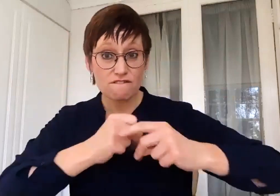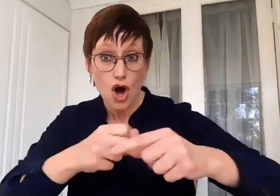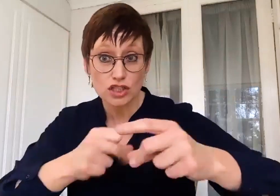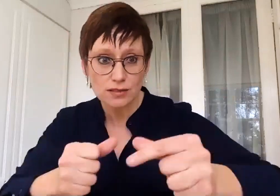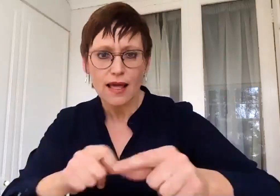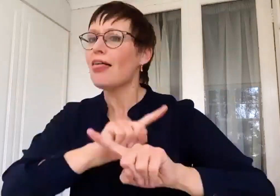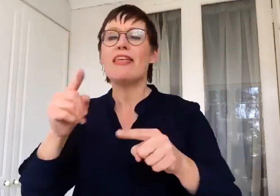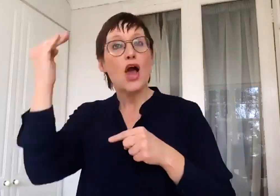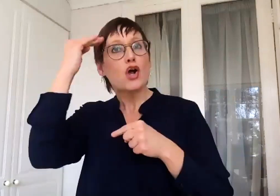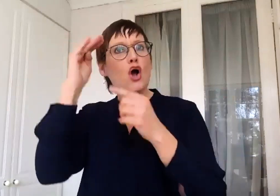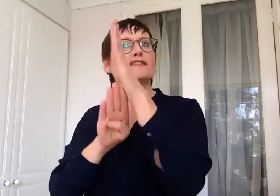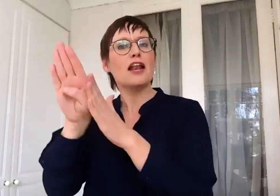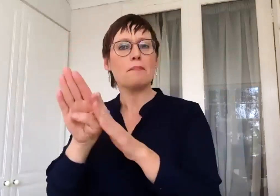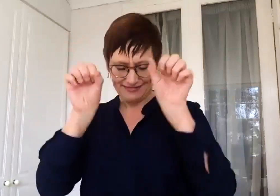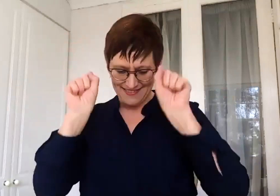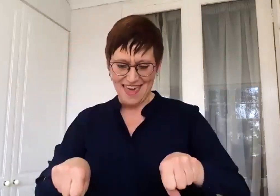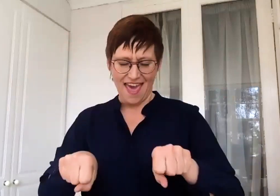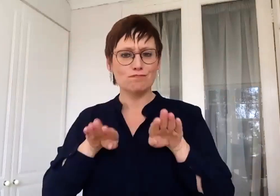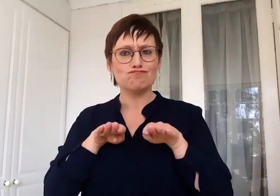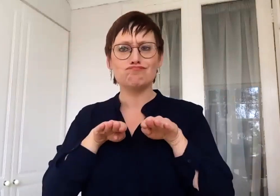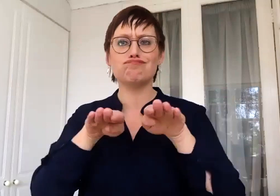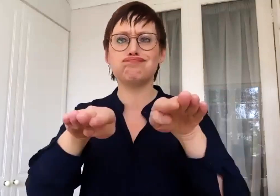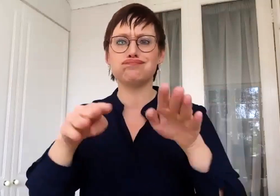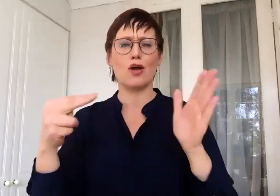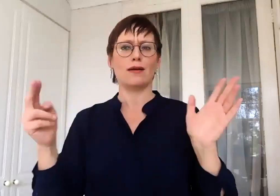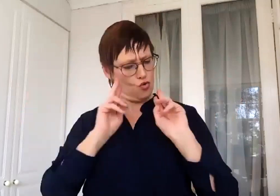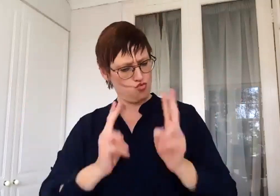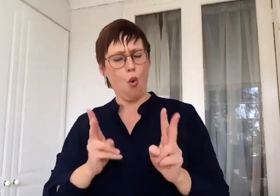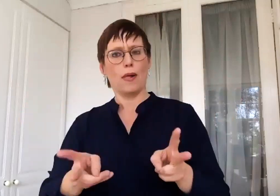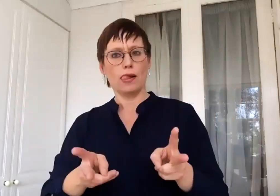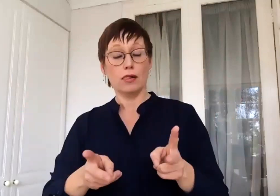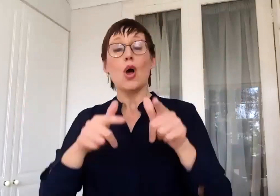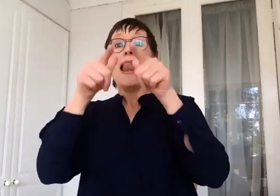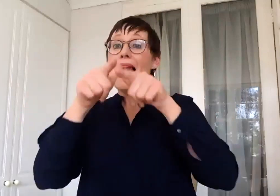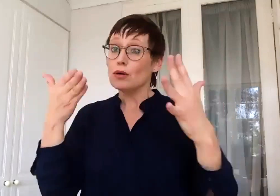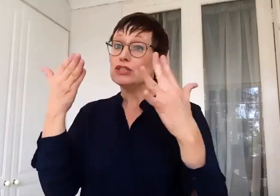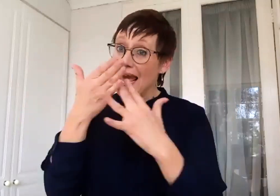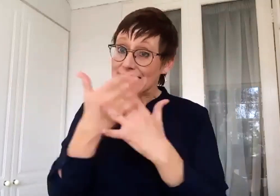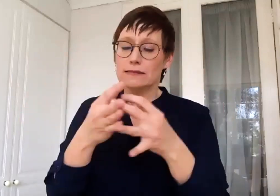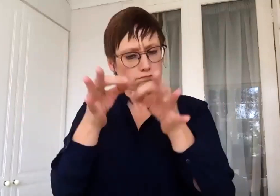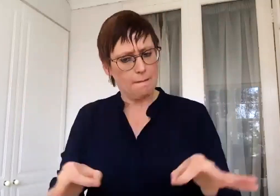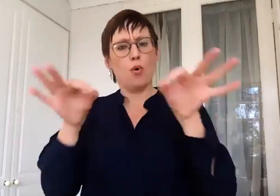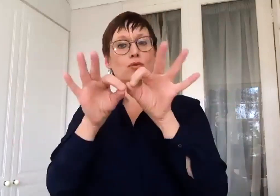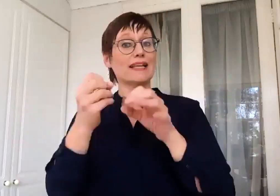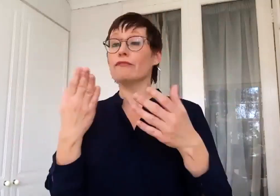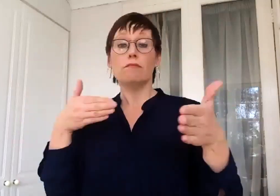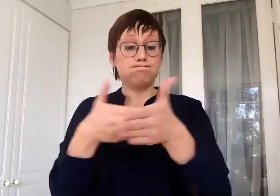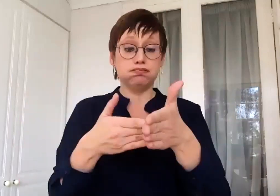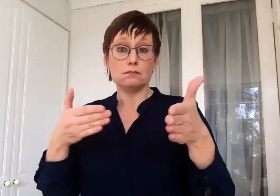so it doesn't really matter which language, but until language becomes accessible to the child, there is going to be a cognitive delay. And one can